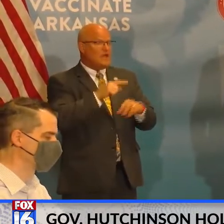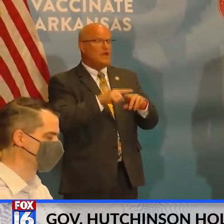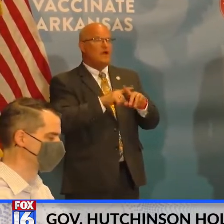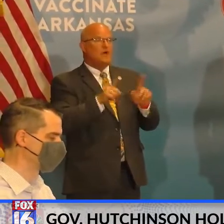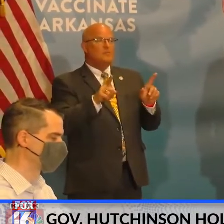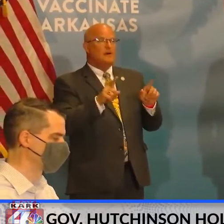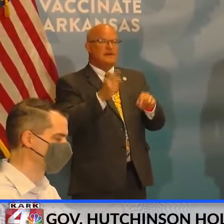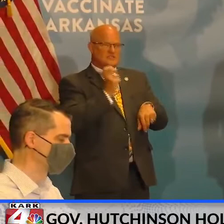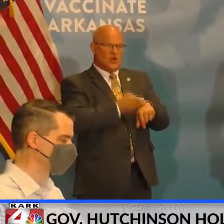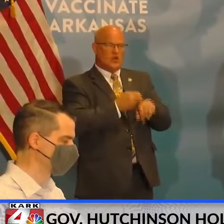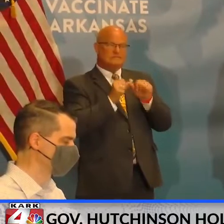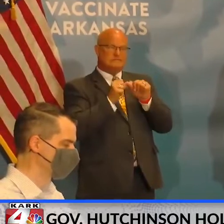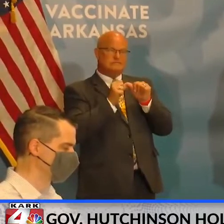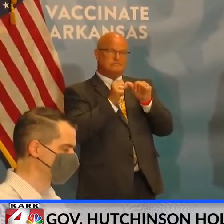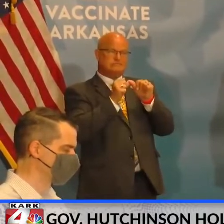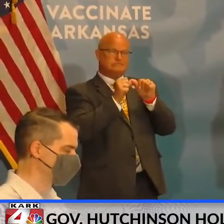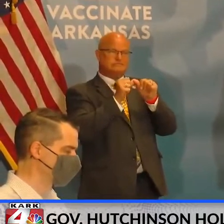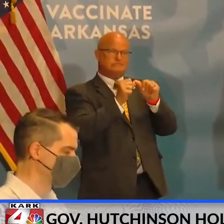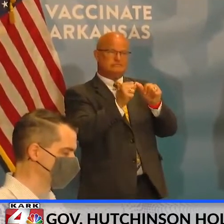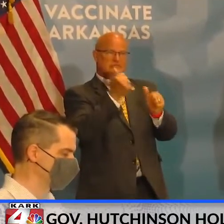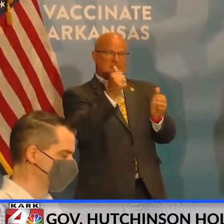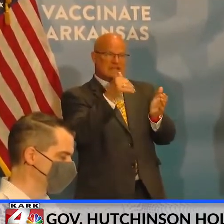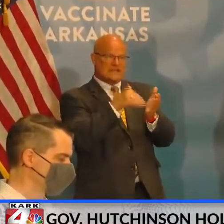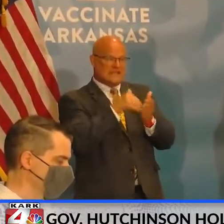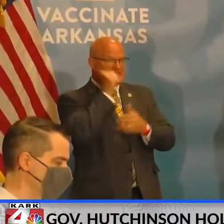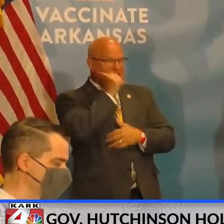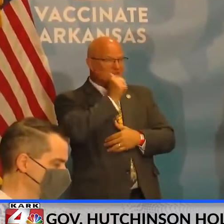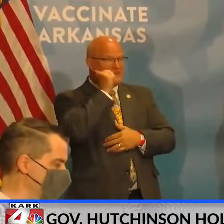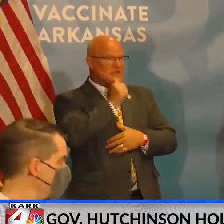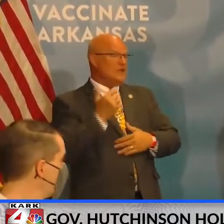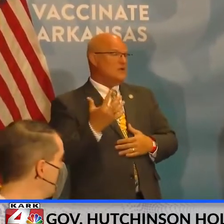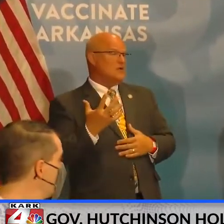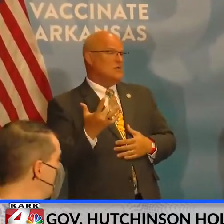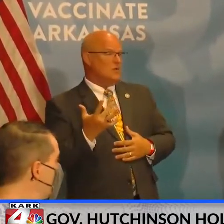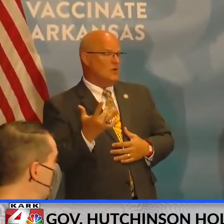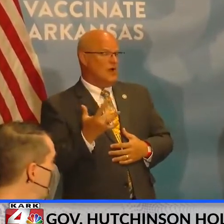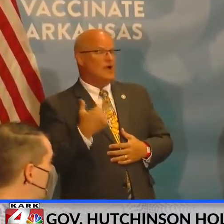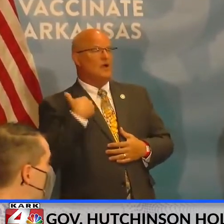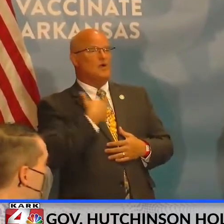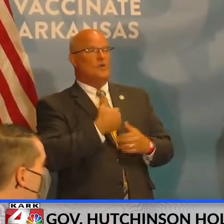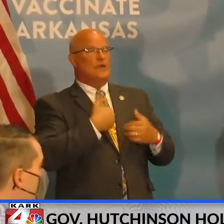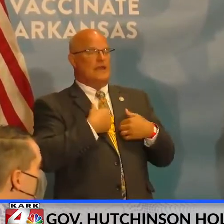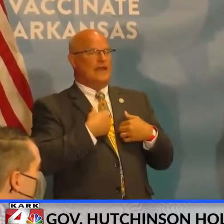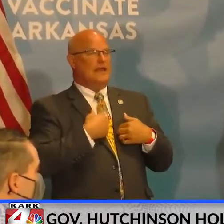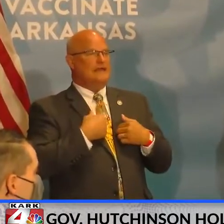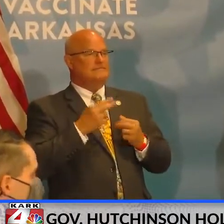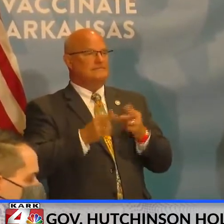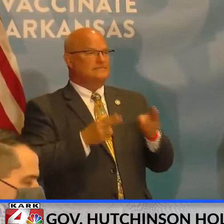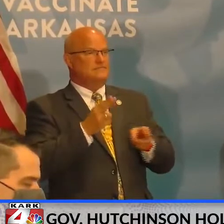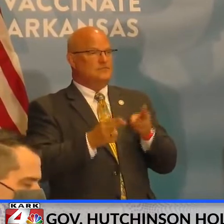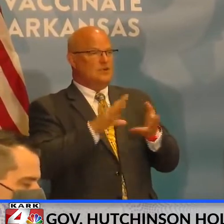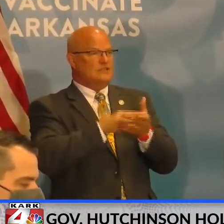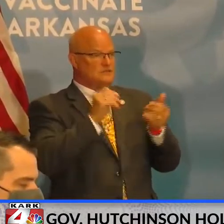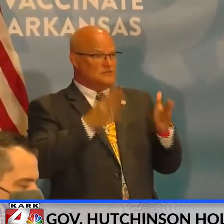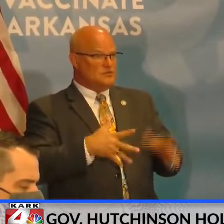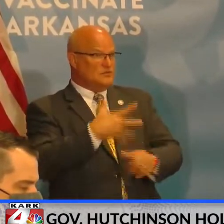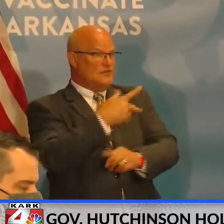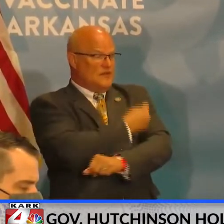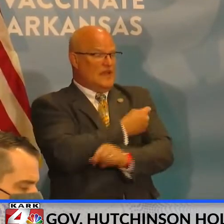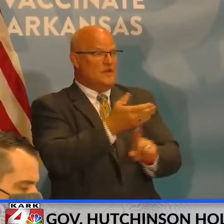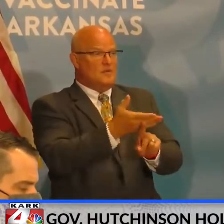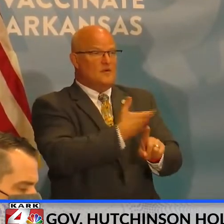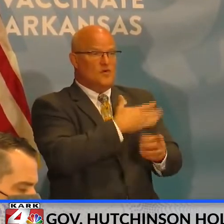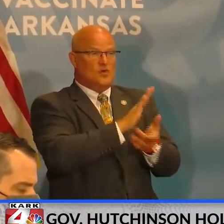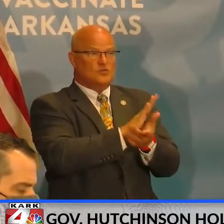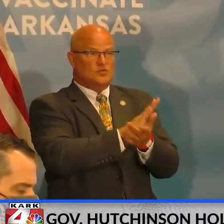sustain that. Partly probably because we had a rush of students getting vaccinated prior to